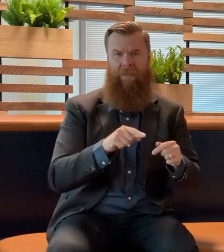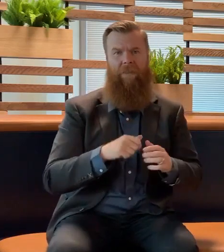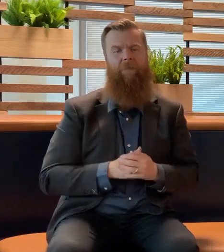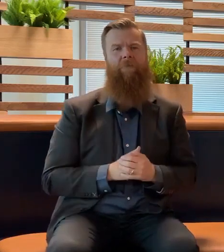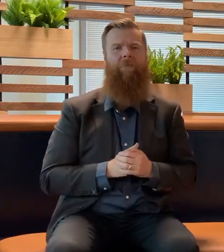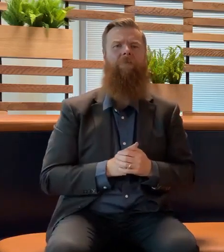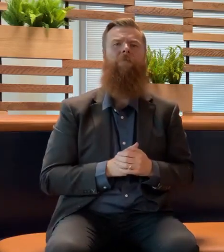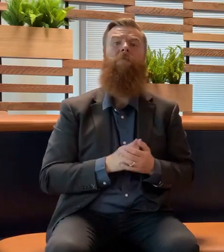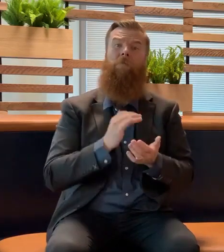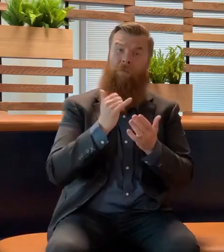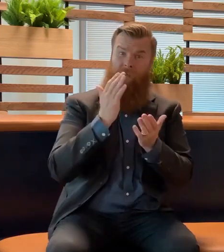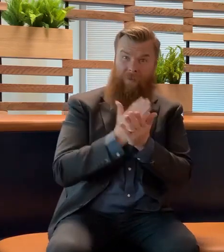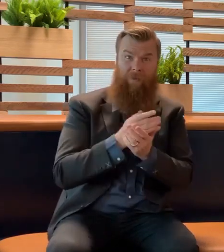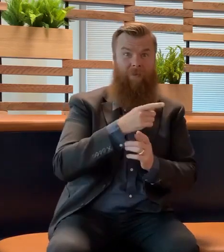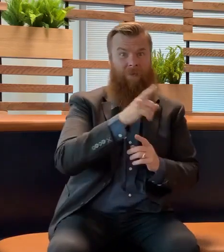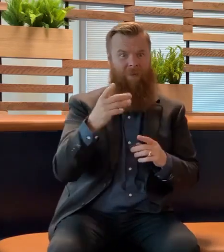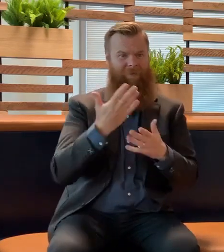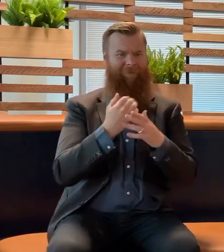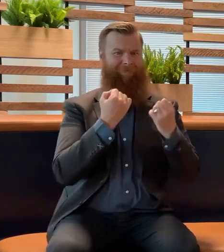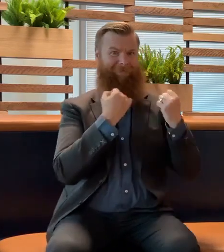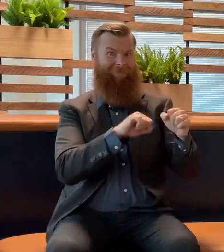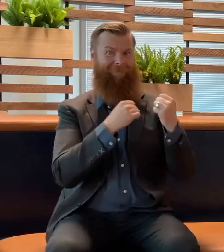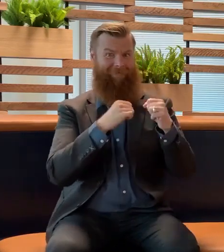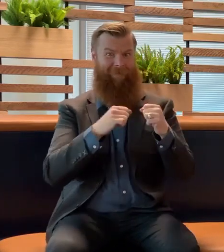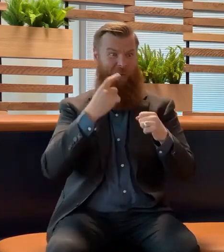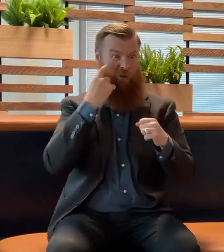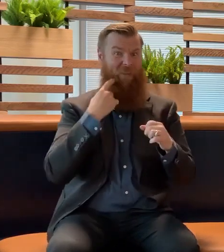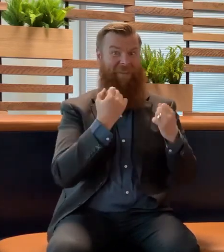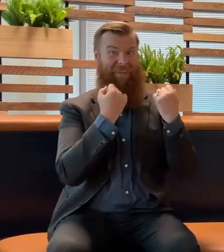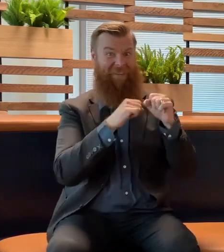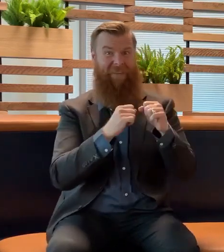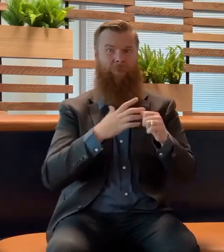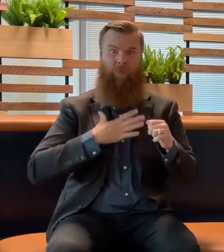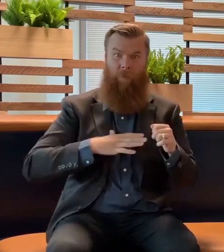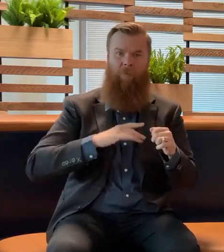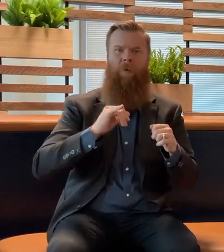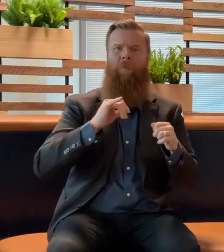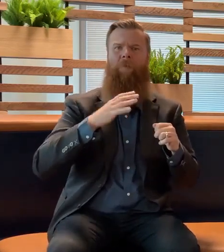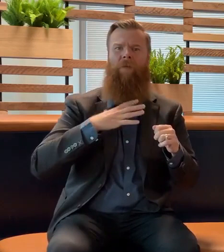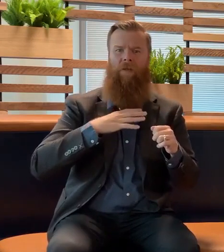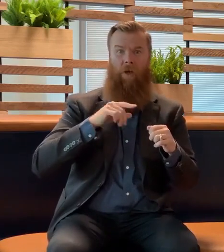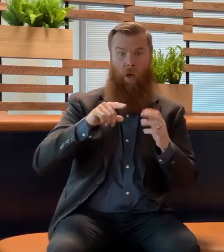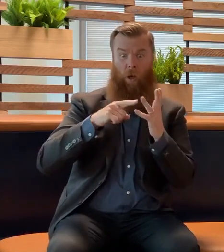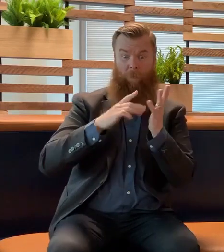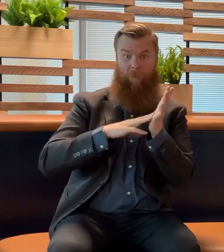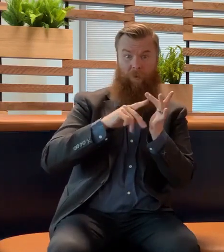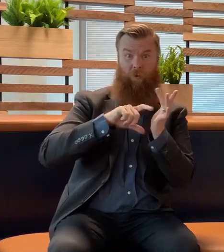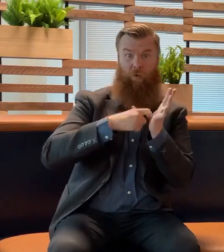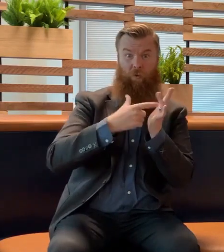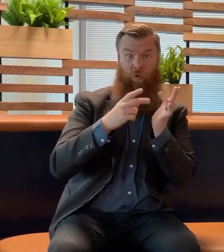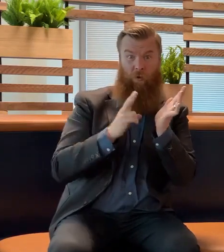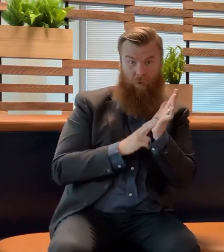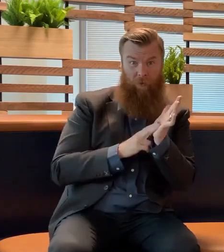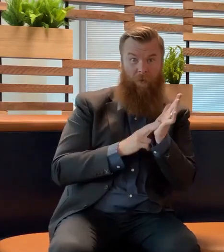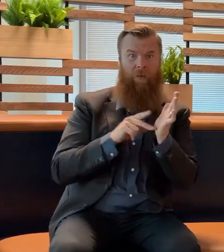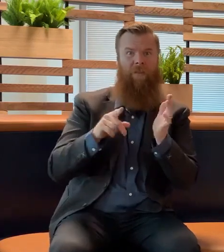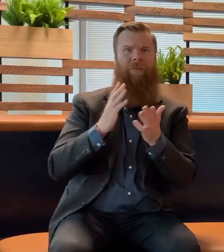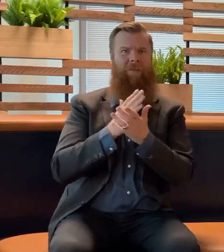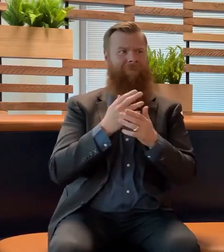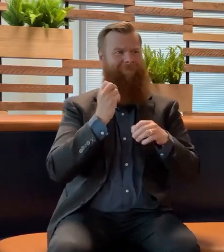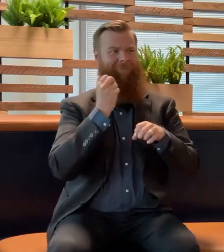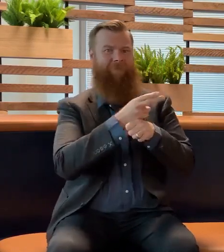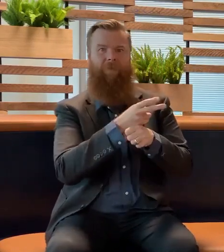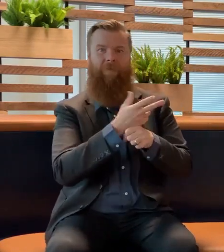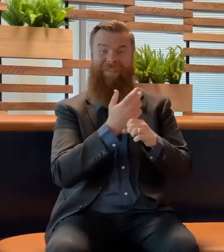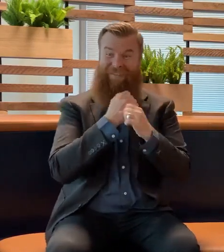have to protect ourselves against that virus. But these are theoretical concepts at the moment. We are gathering further information